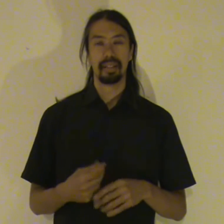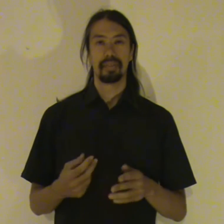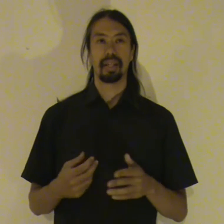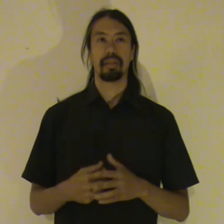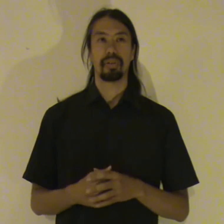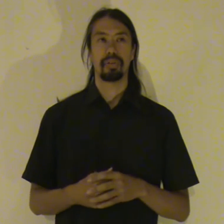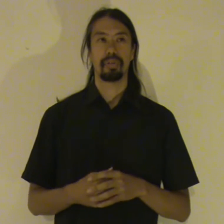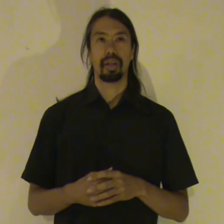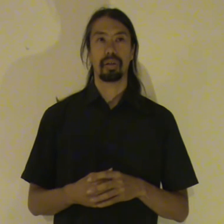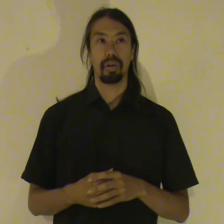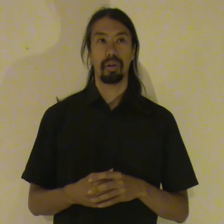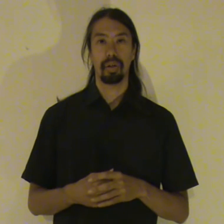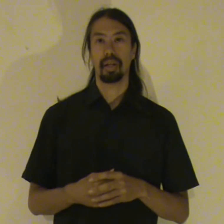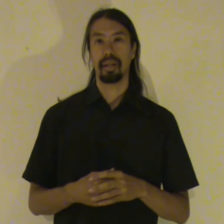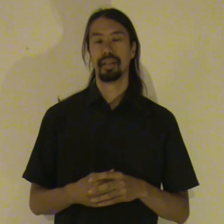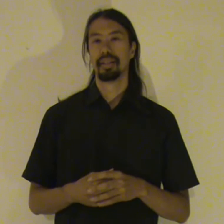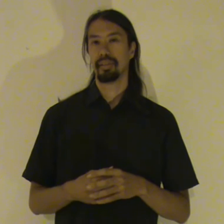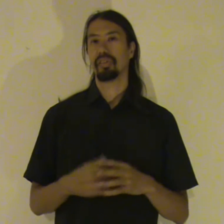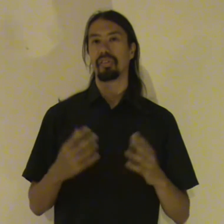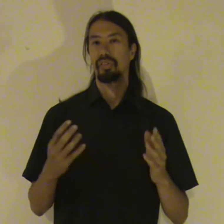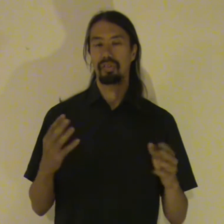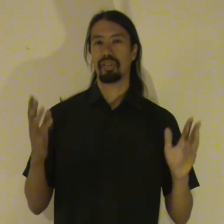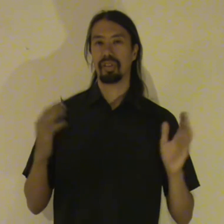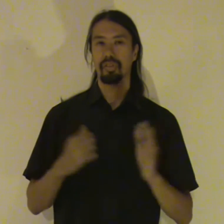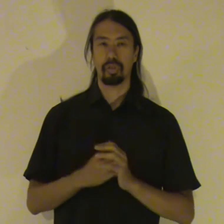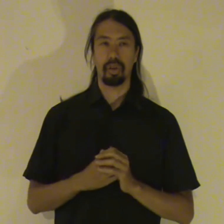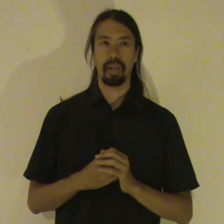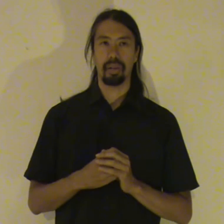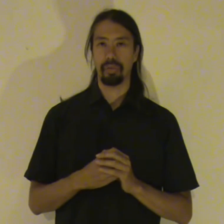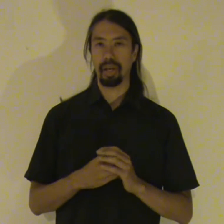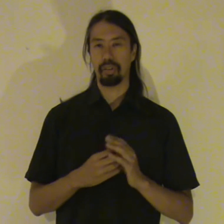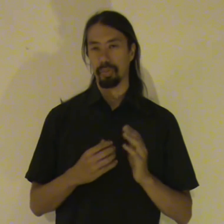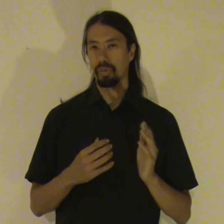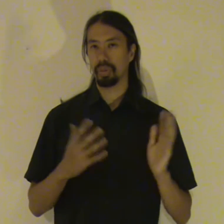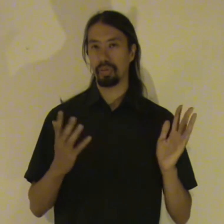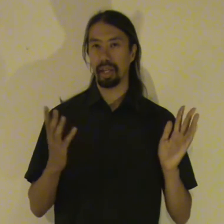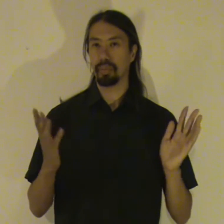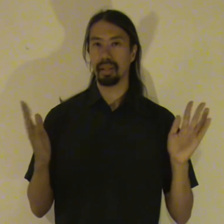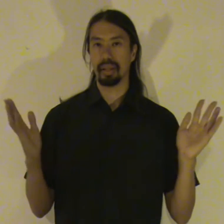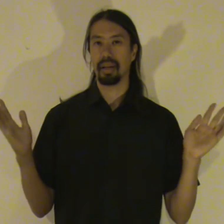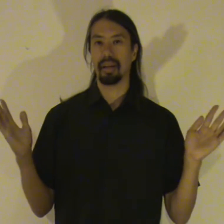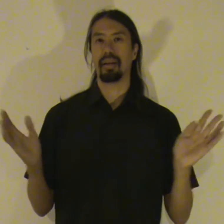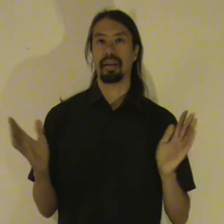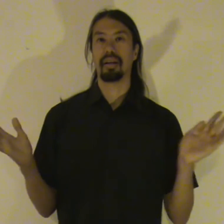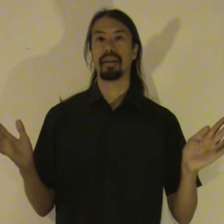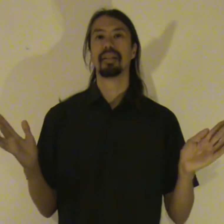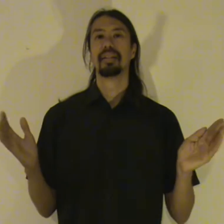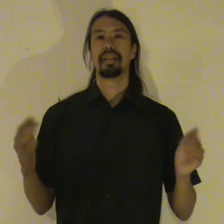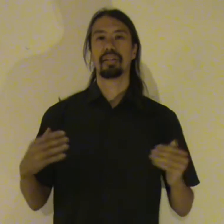Then they will feel like oh yeah. This is this trauma of how this person betrayed me. la la la la la. It can